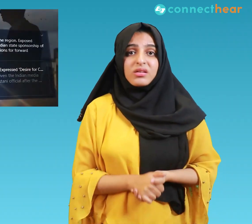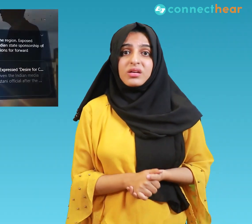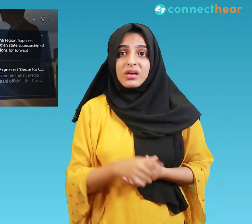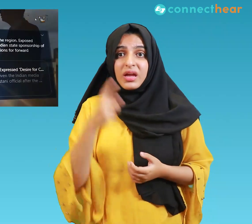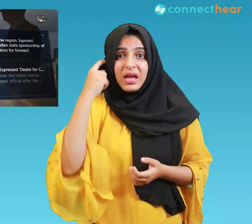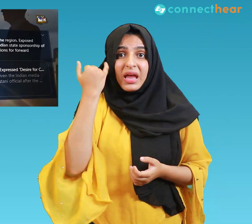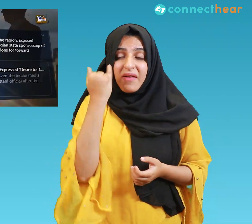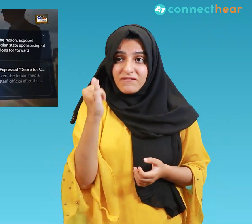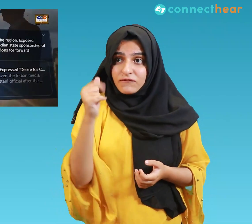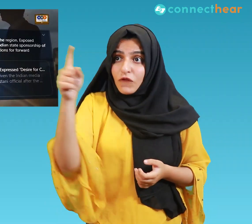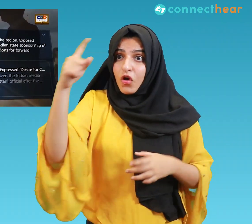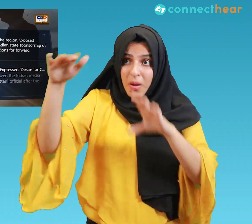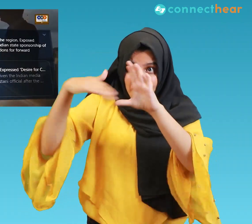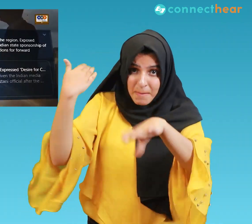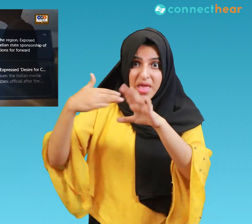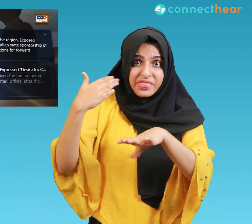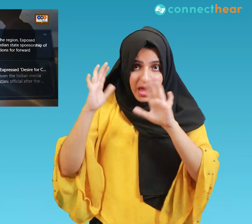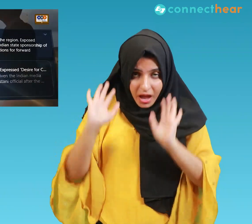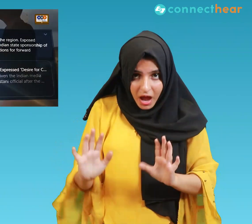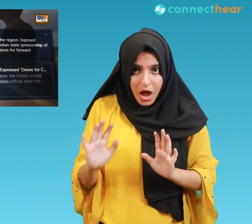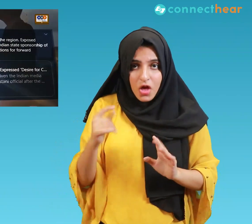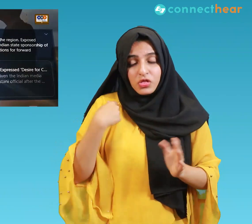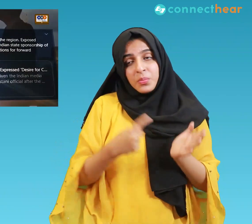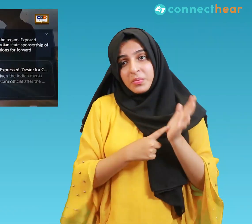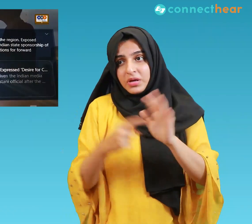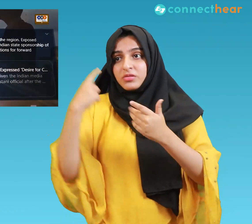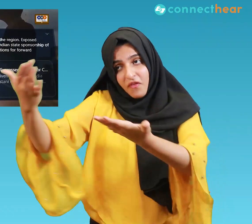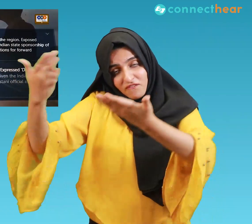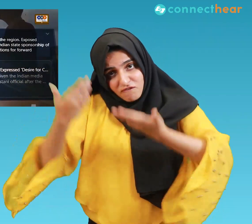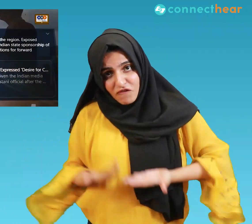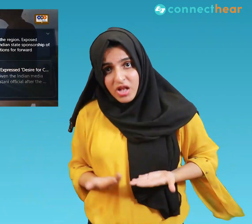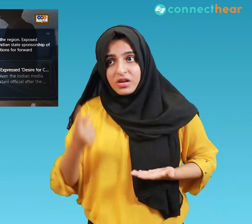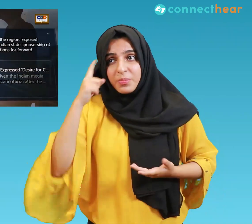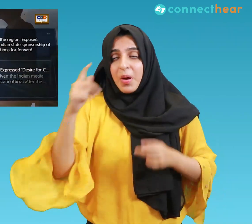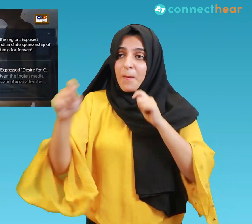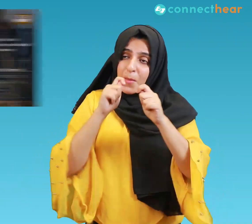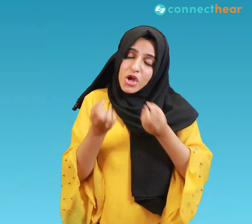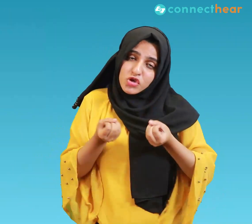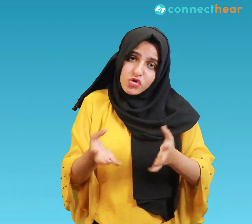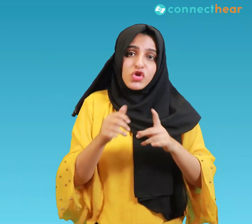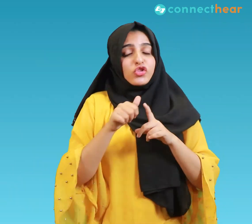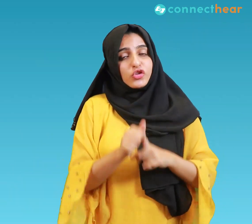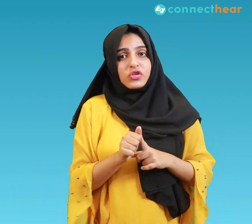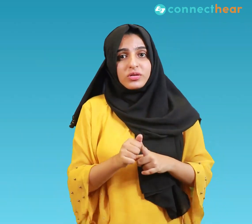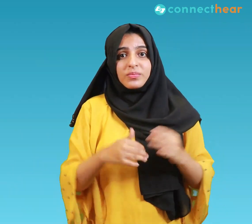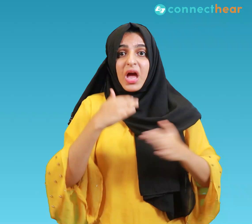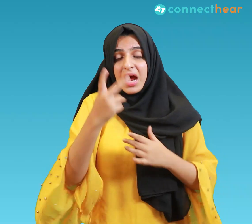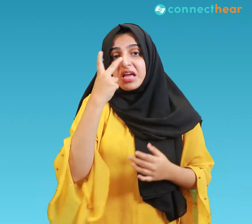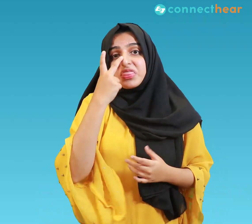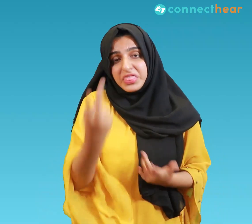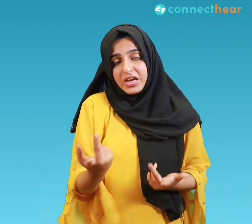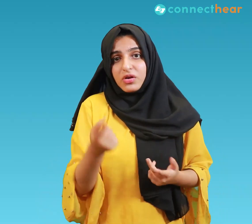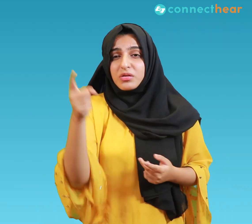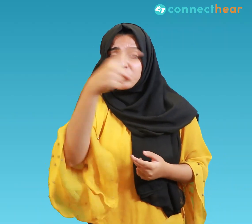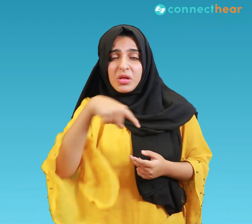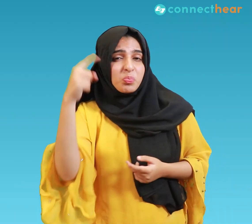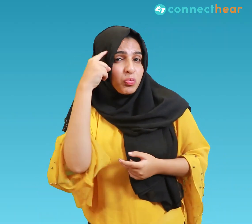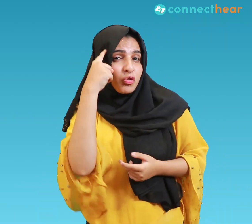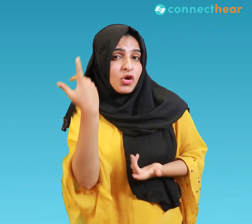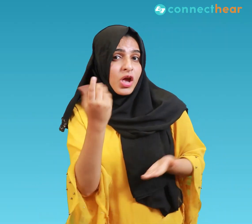indications then Pakistan should definitely welcome this and start talking. Let's see what happens. What do you think? Let us know in the comments